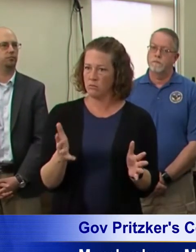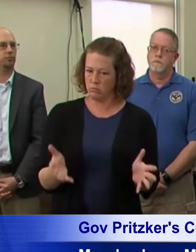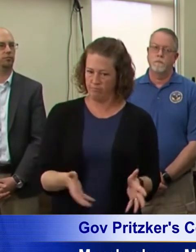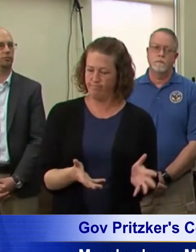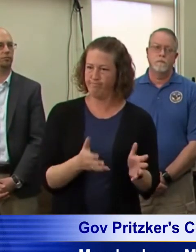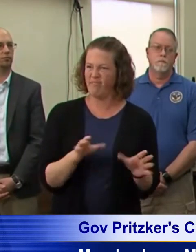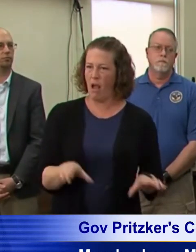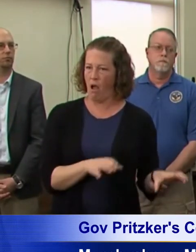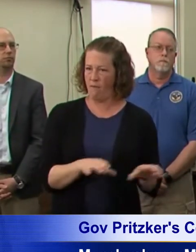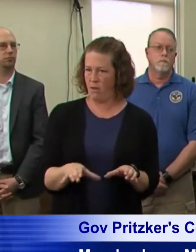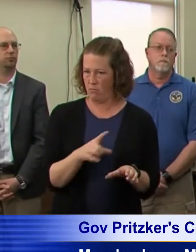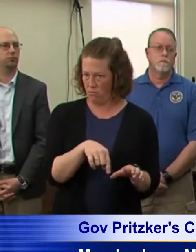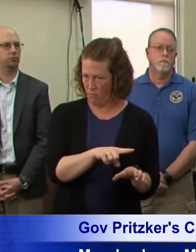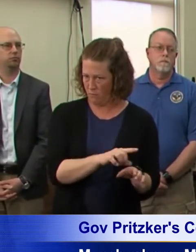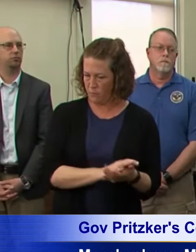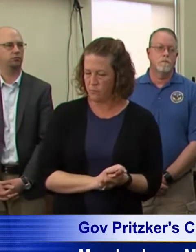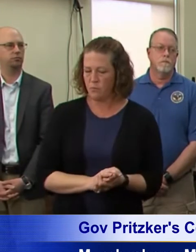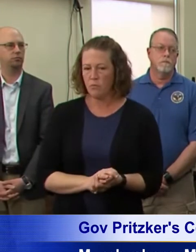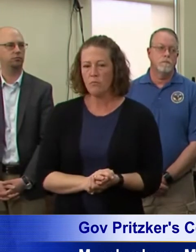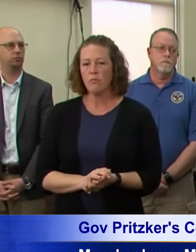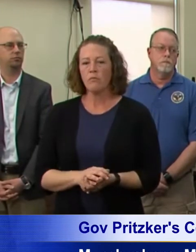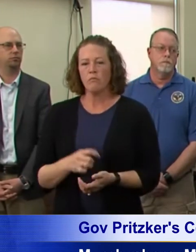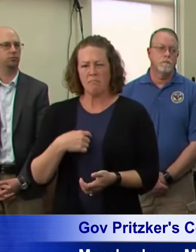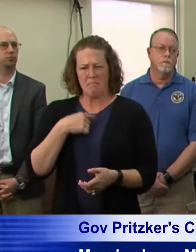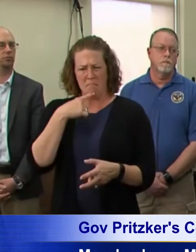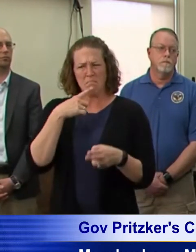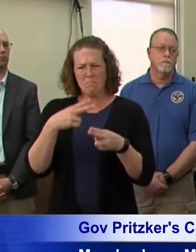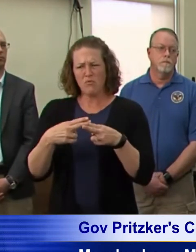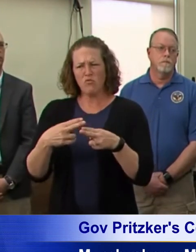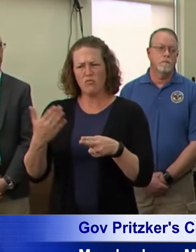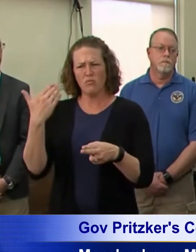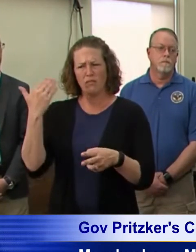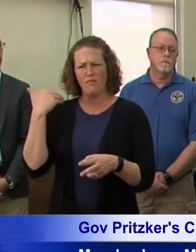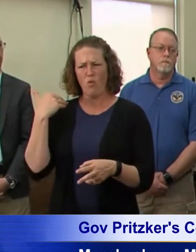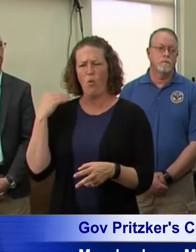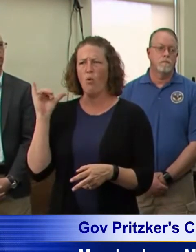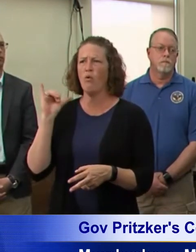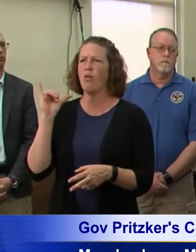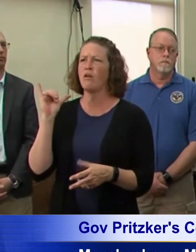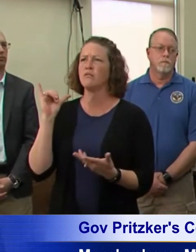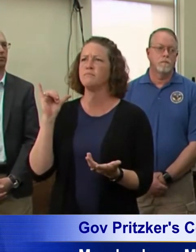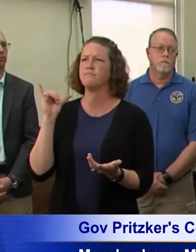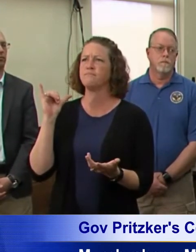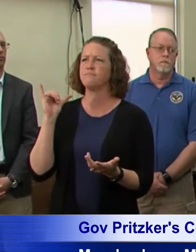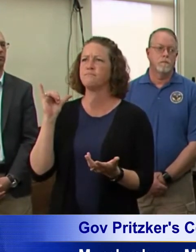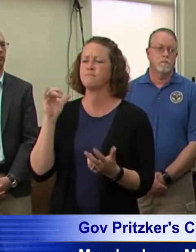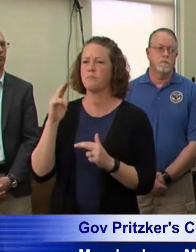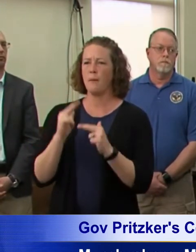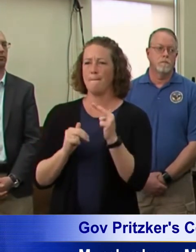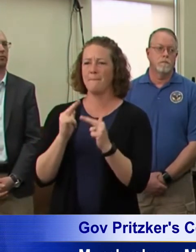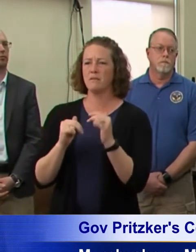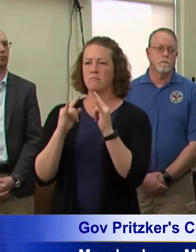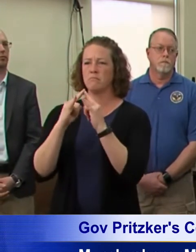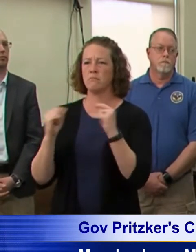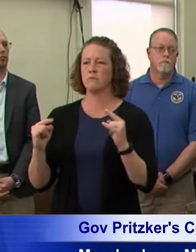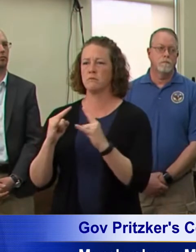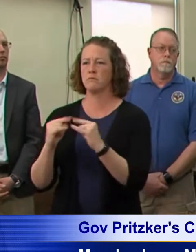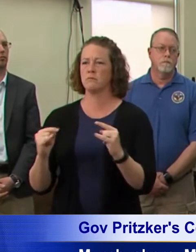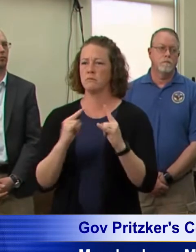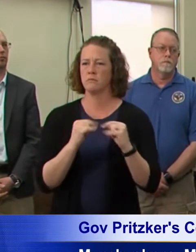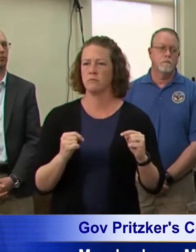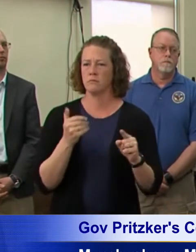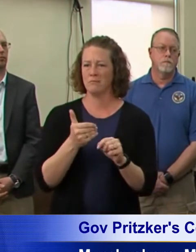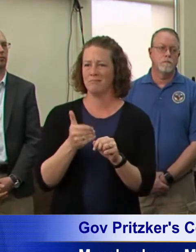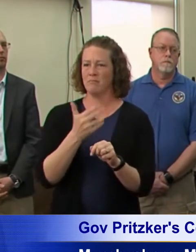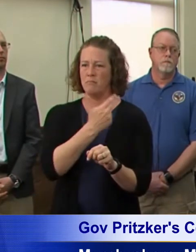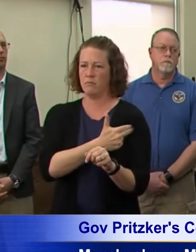press conference that there are things like, for example, building tents outside of hospital emergency